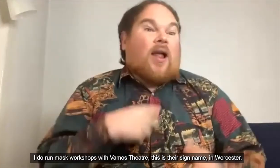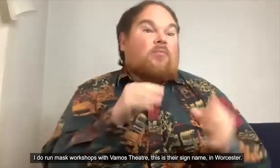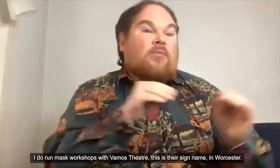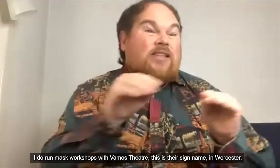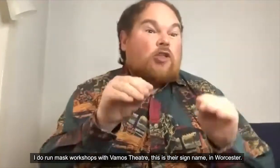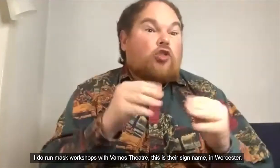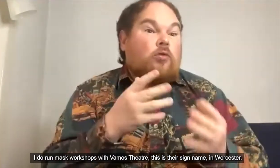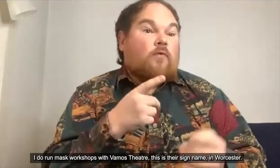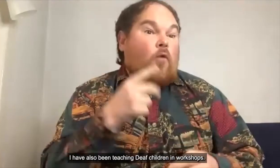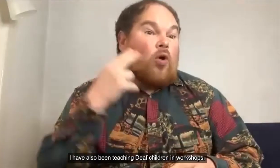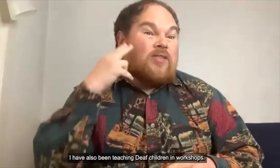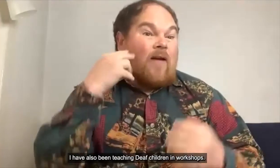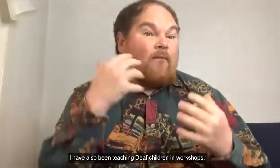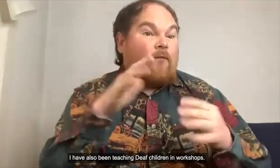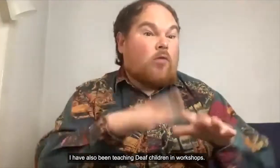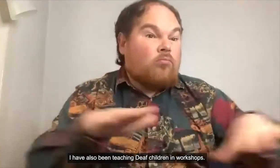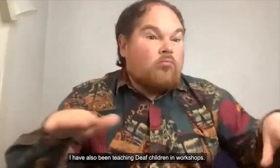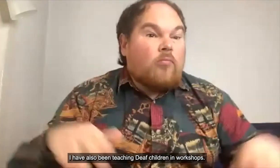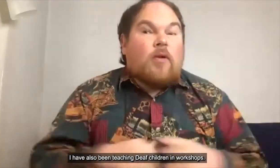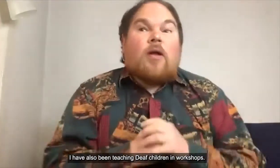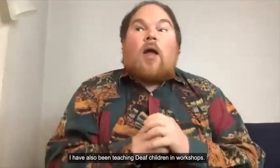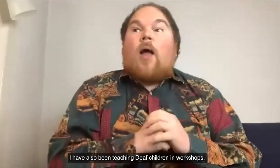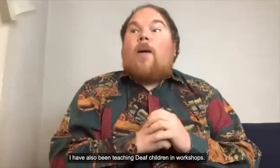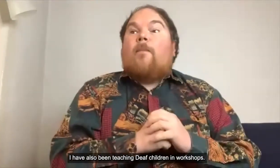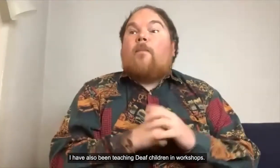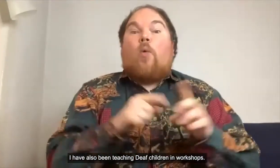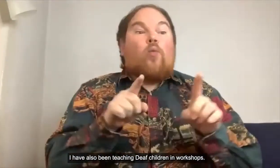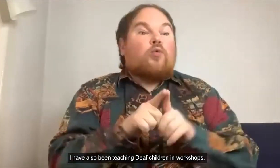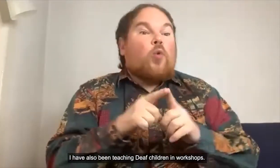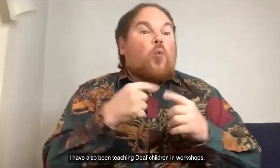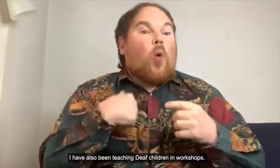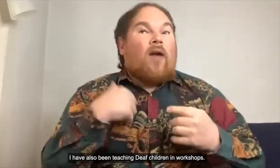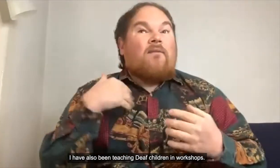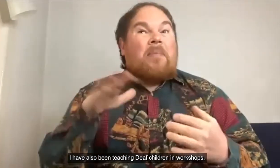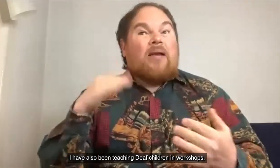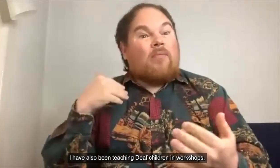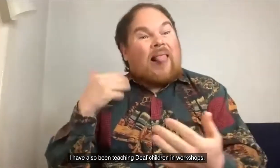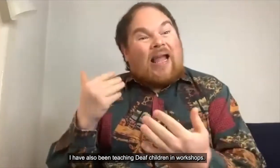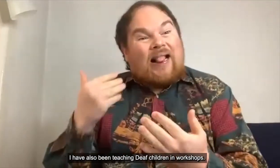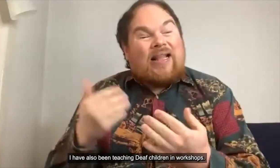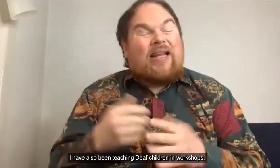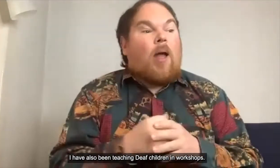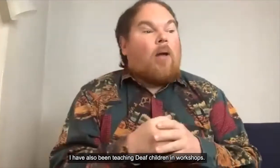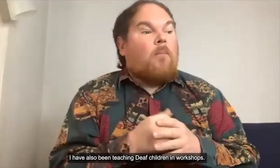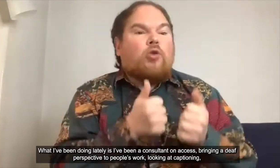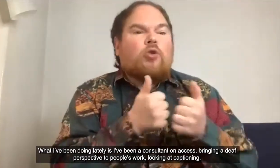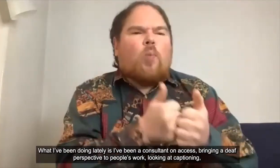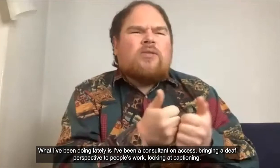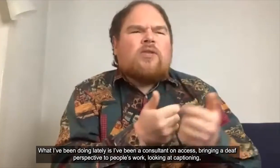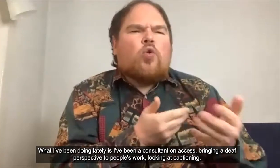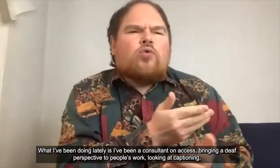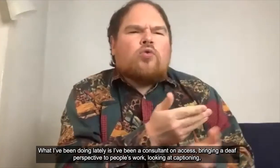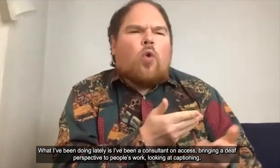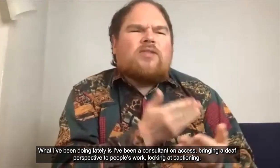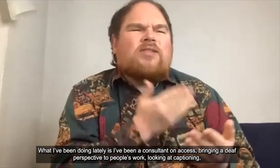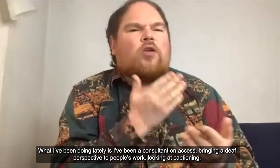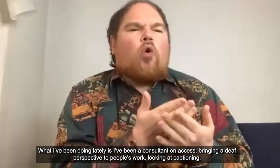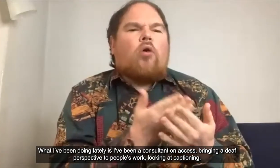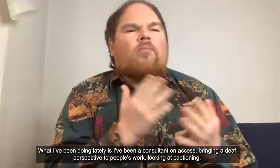Worcester and I am also have been teaching deaf children in workshops what I've been doing lately is I've